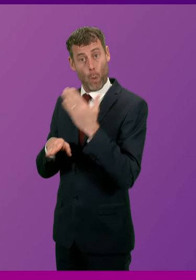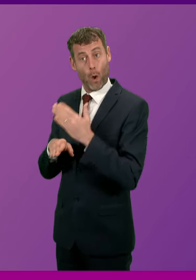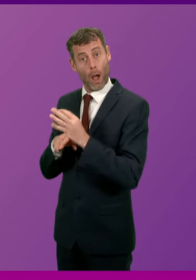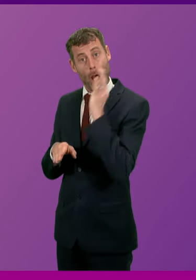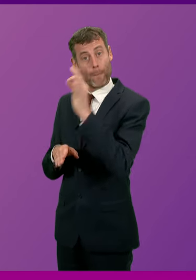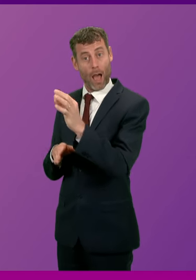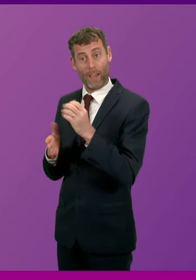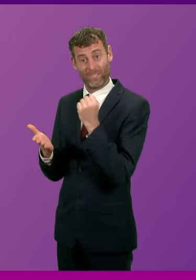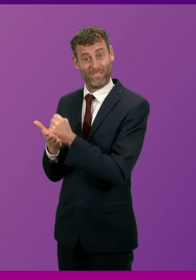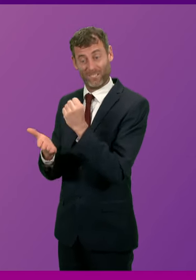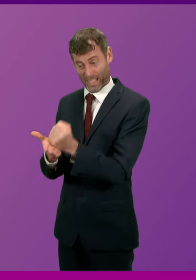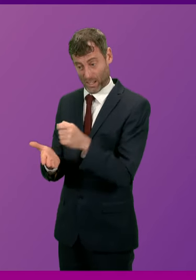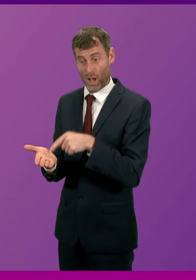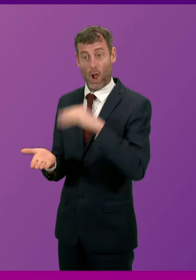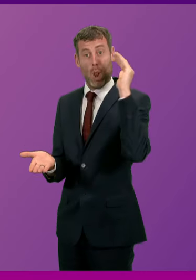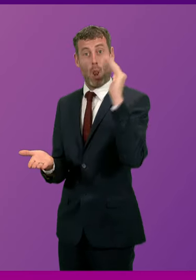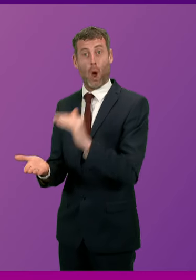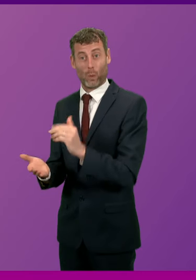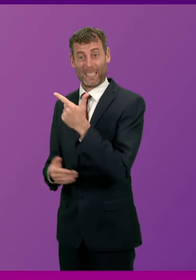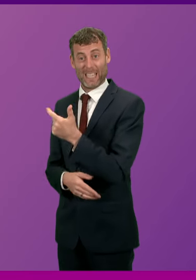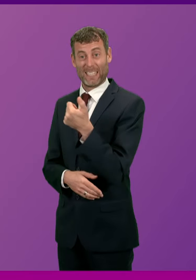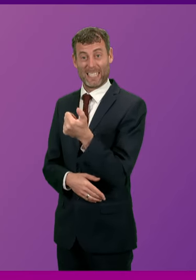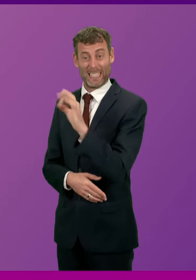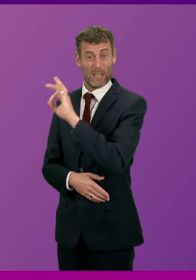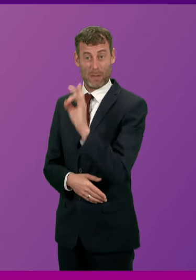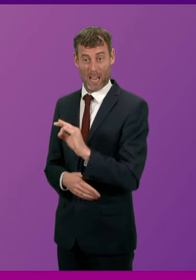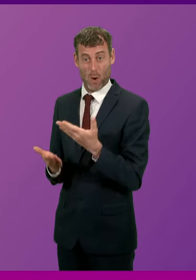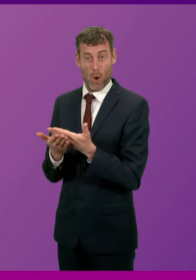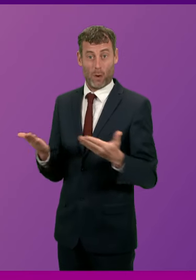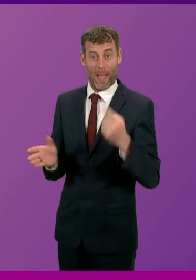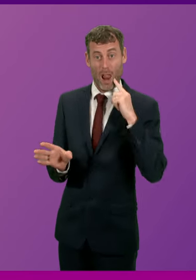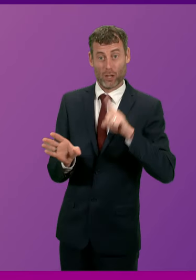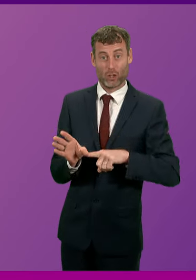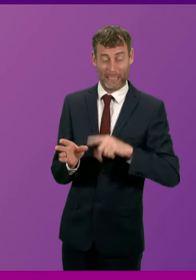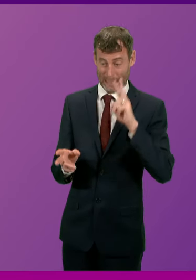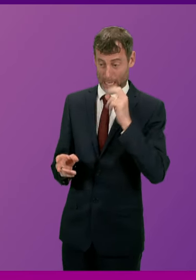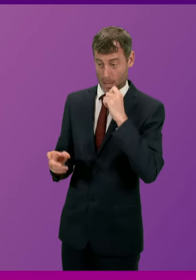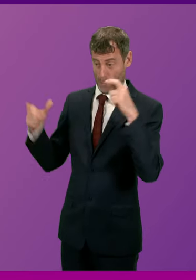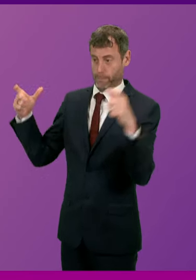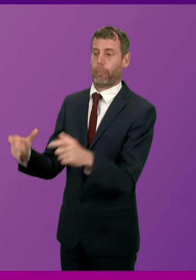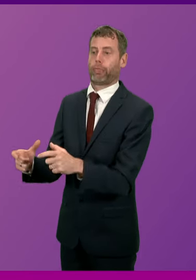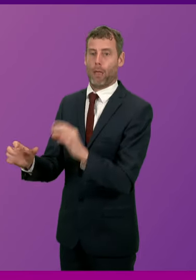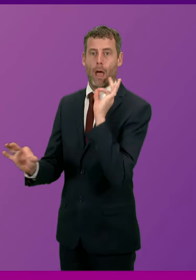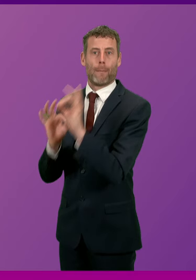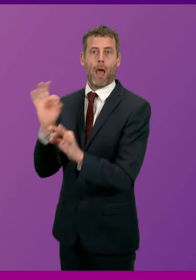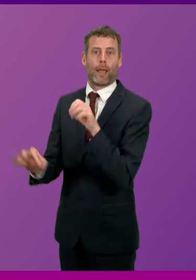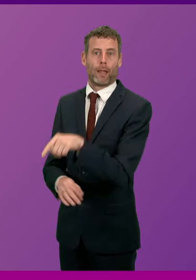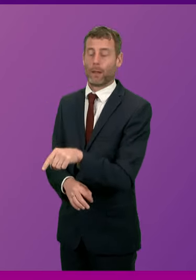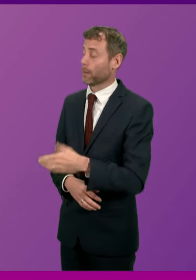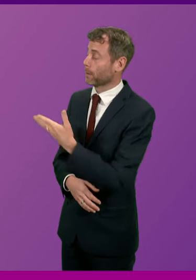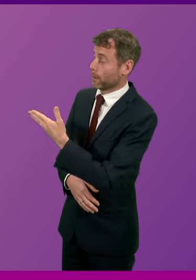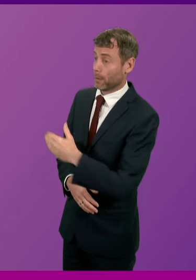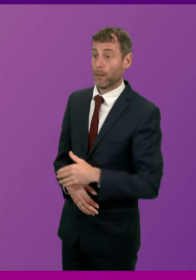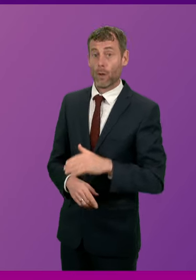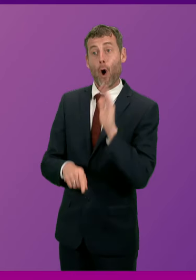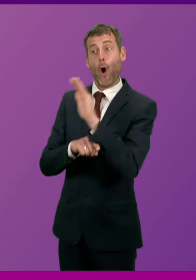in January to April this year compared to last year. First Minister President Officer workers from overseas are filling vital roles supporting people